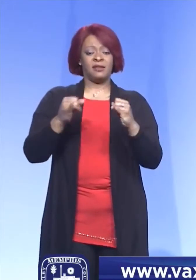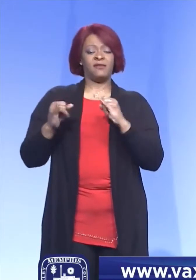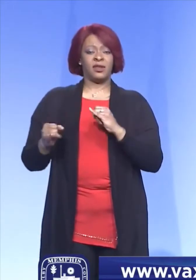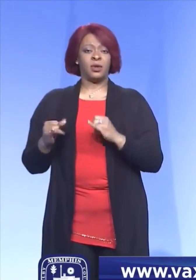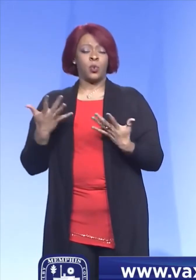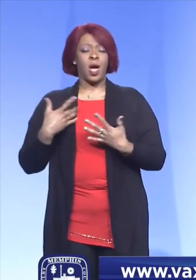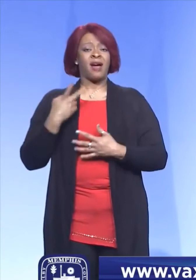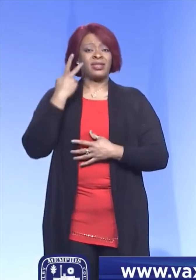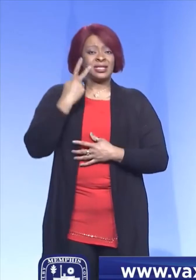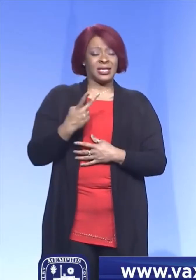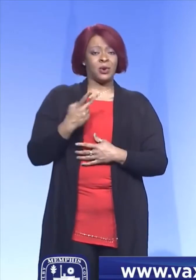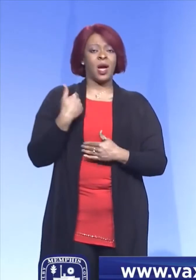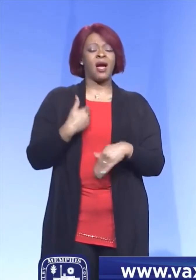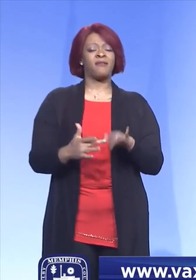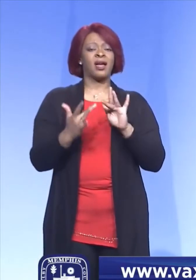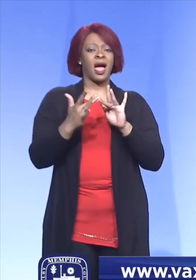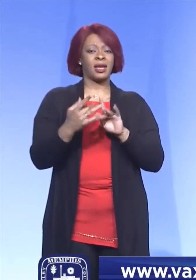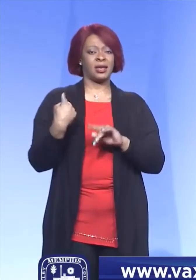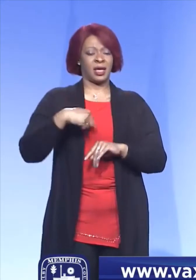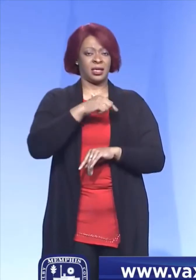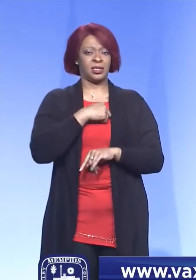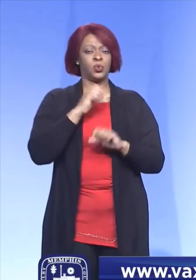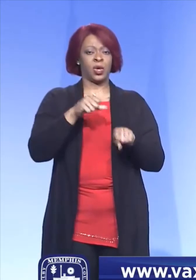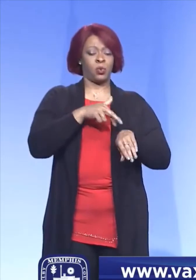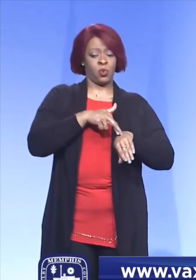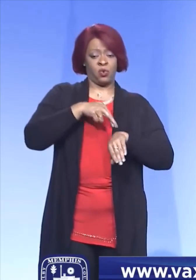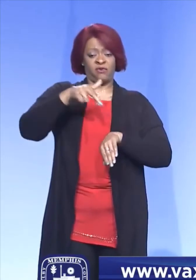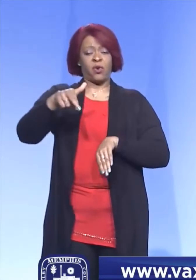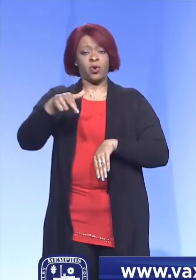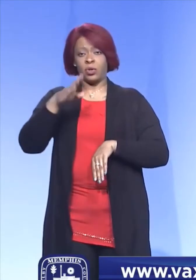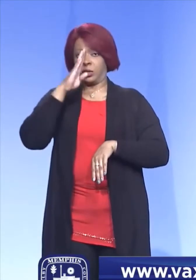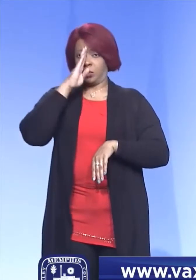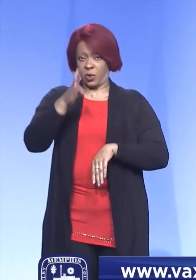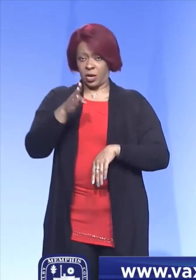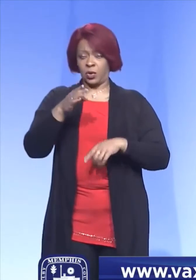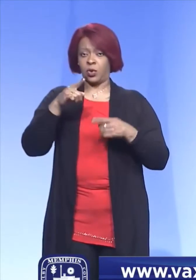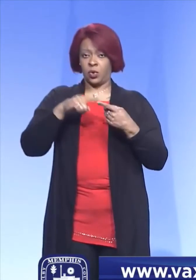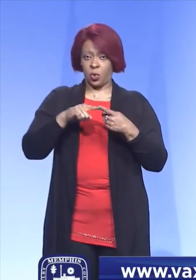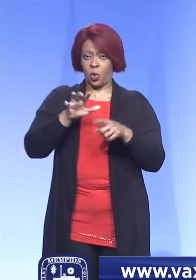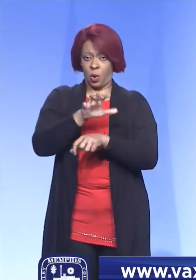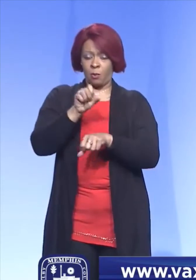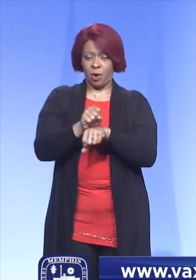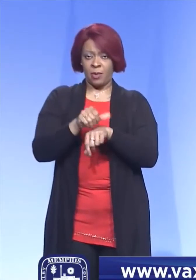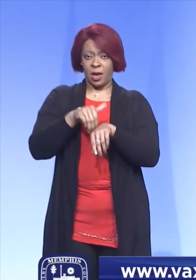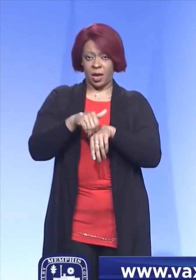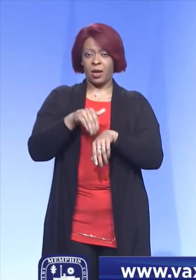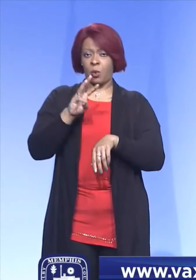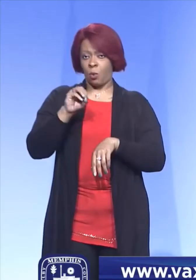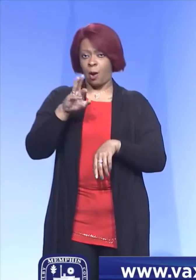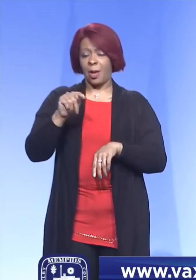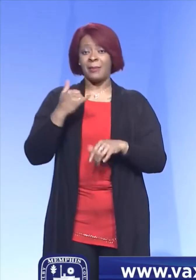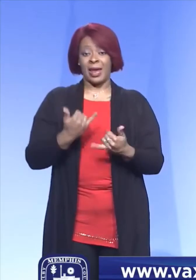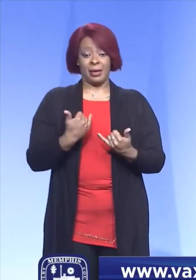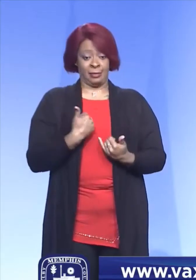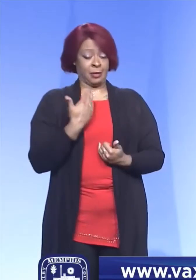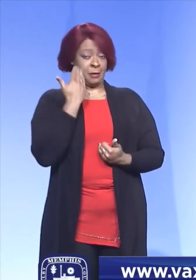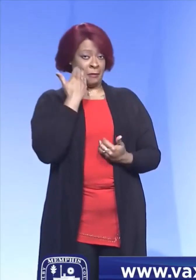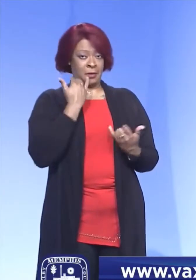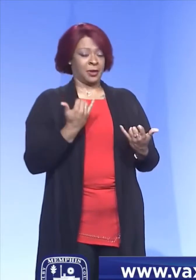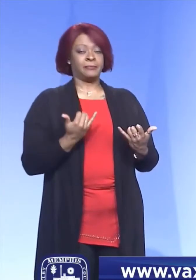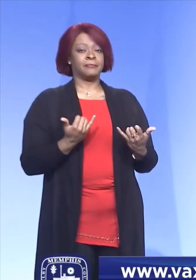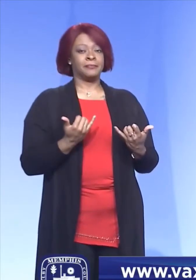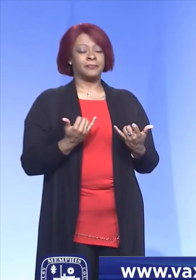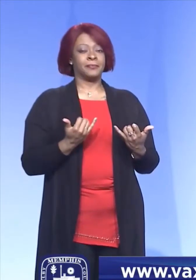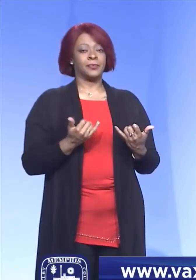had seen or that had contacted us and we could refer them directly into appointments. As my understanding at this time is